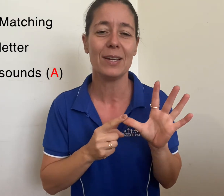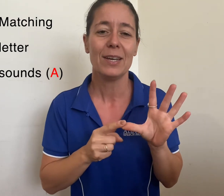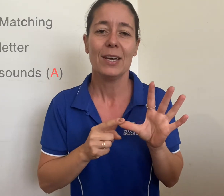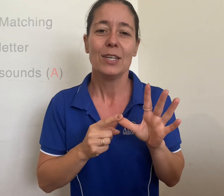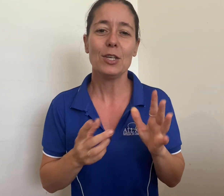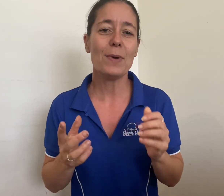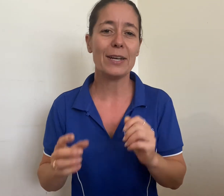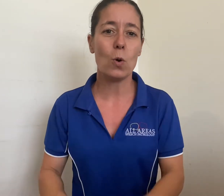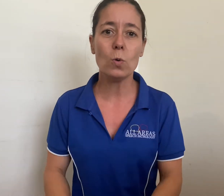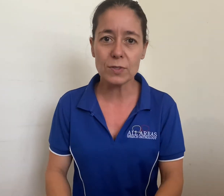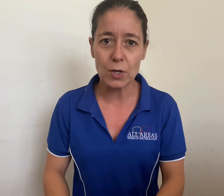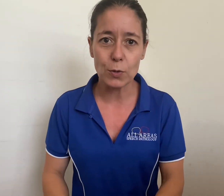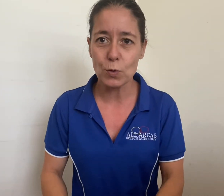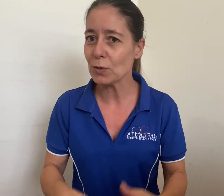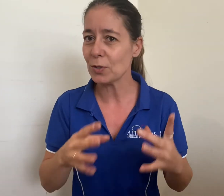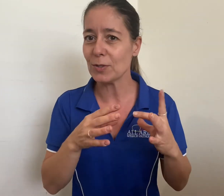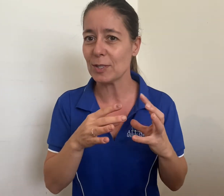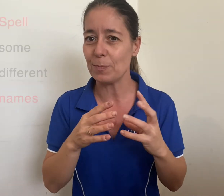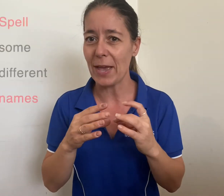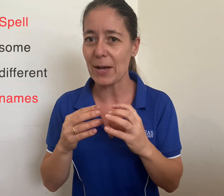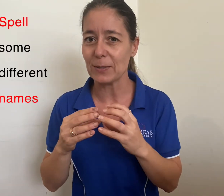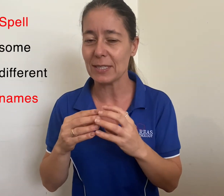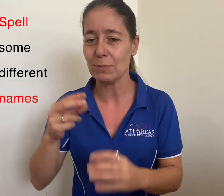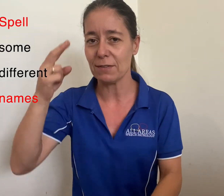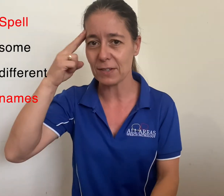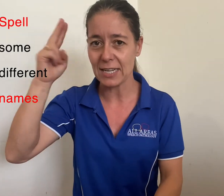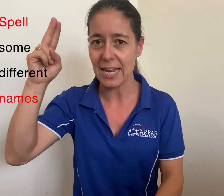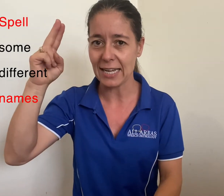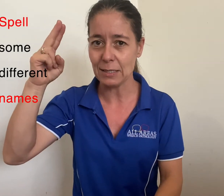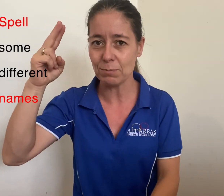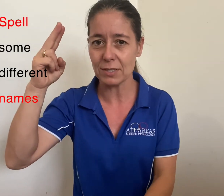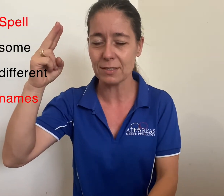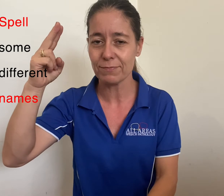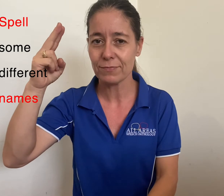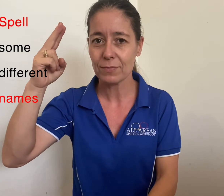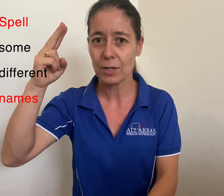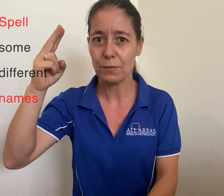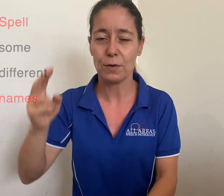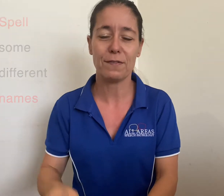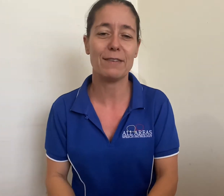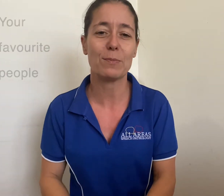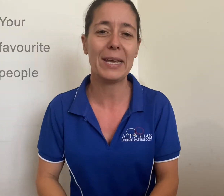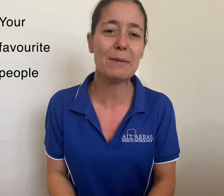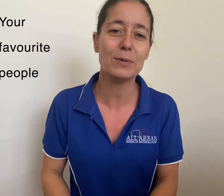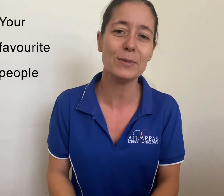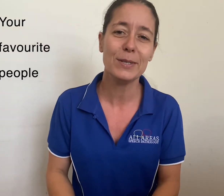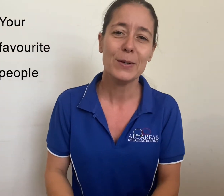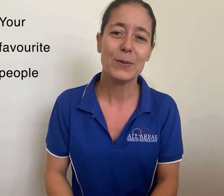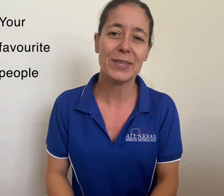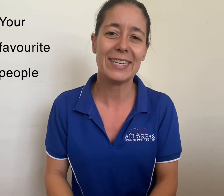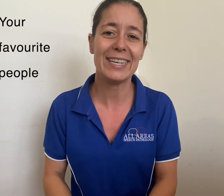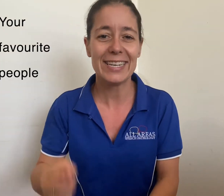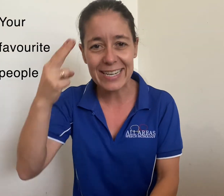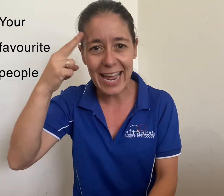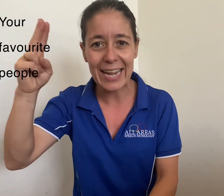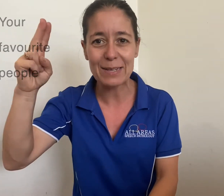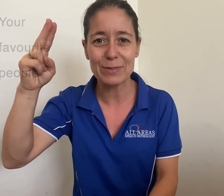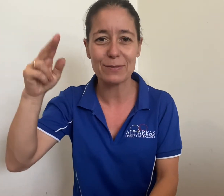You might also want to spell some different names of your favorite people or the names of